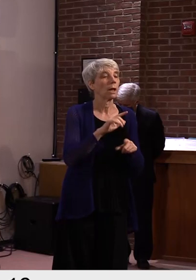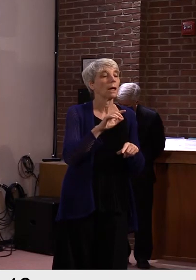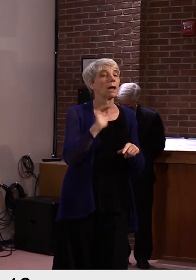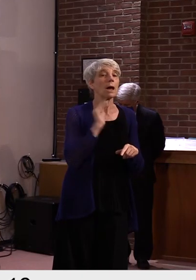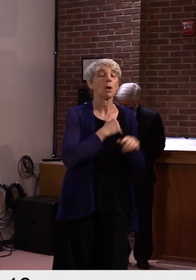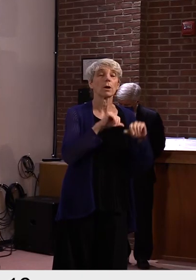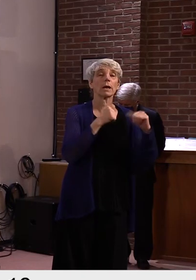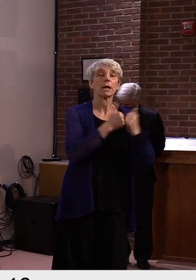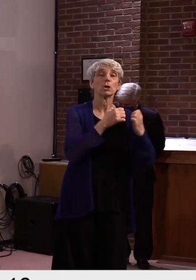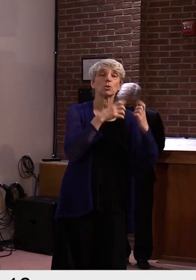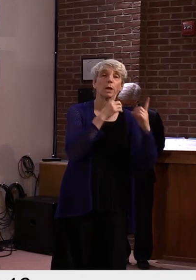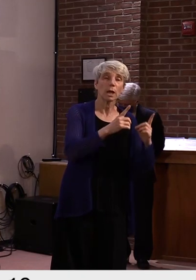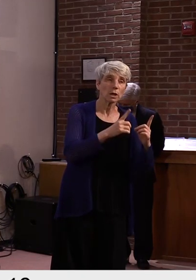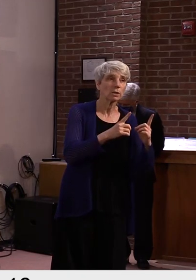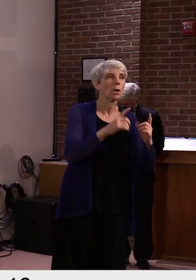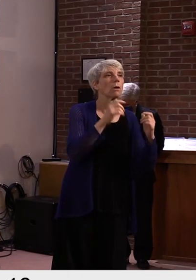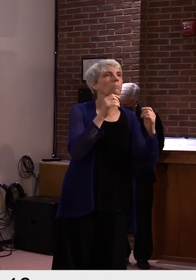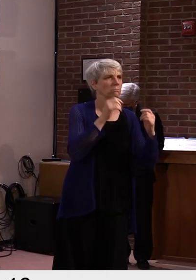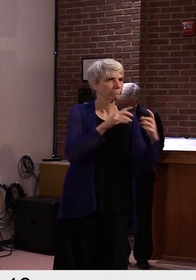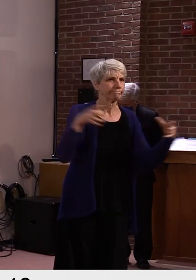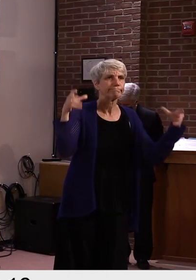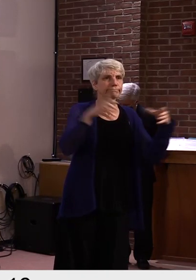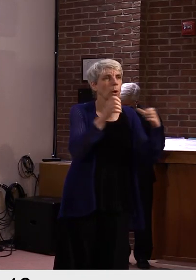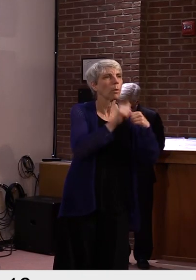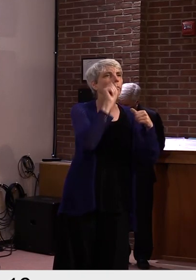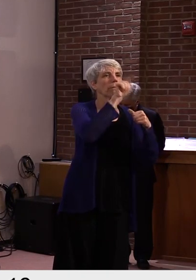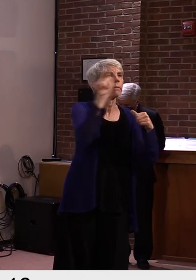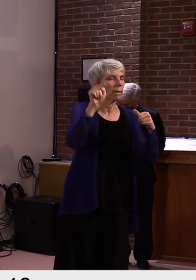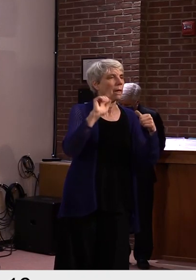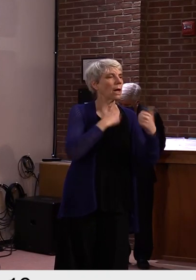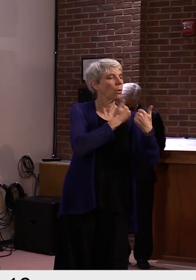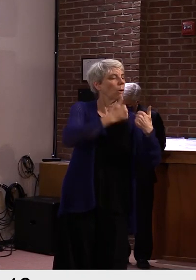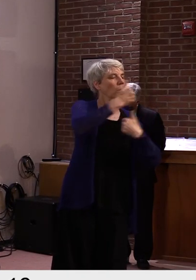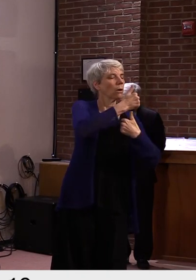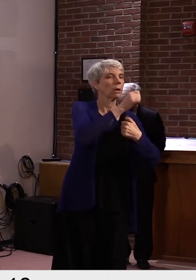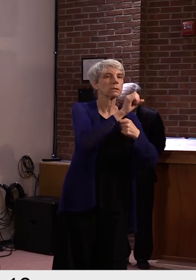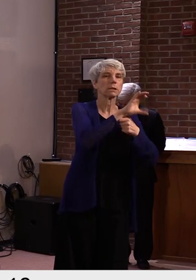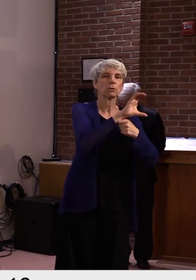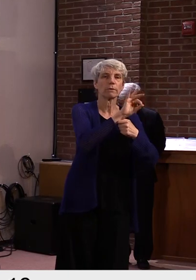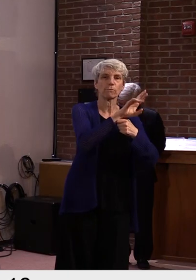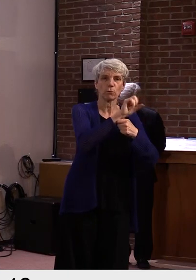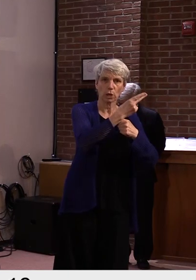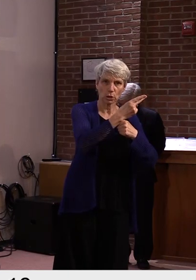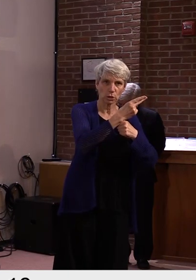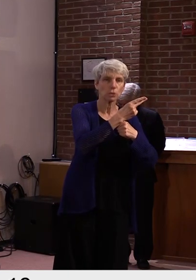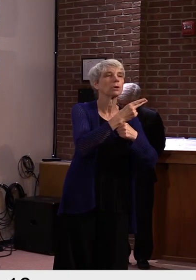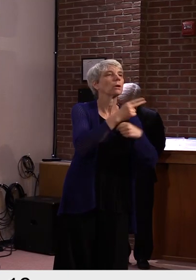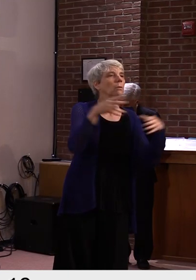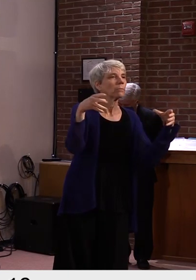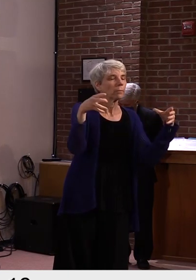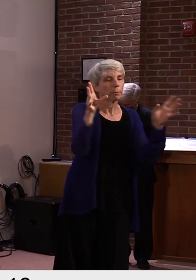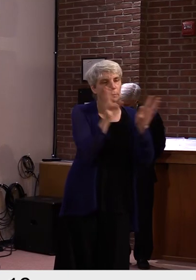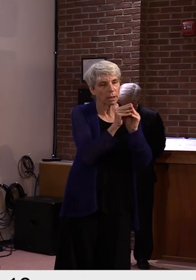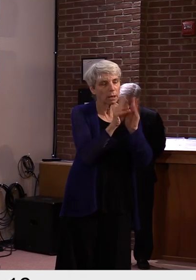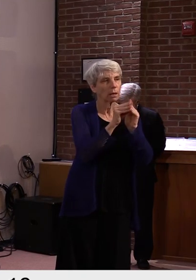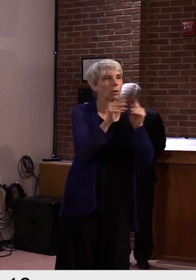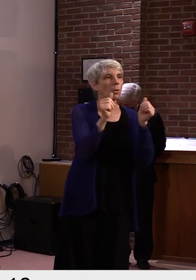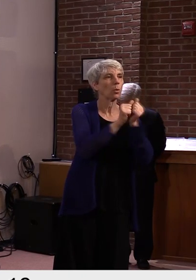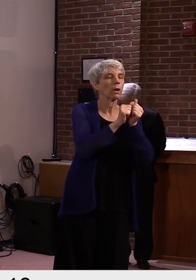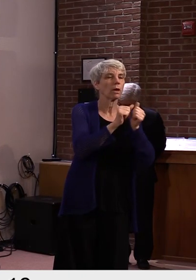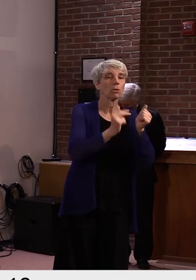other, Secretary French, as you mentioned, is having both other meetings with both regionally and